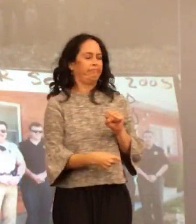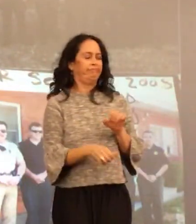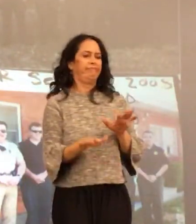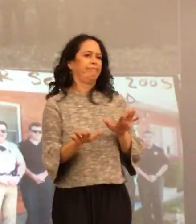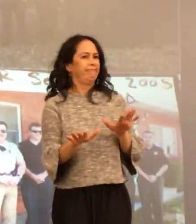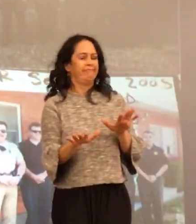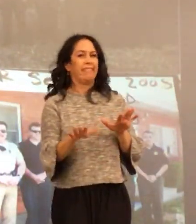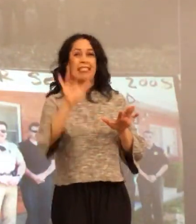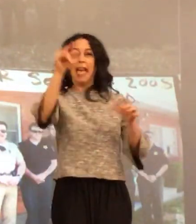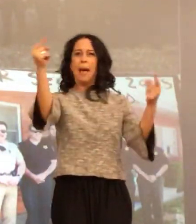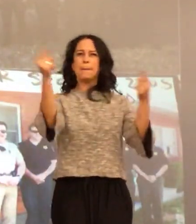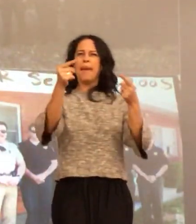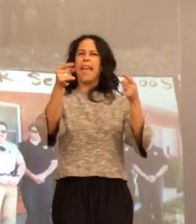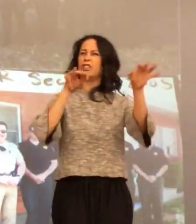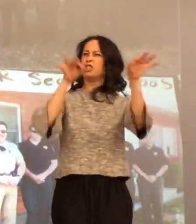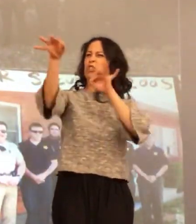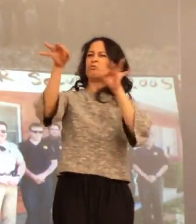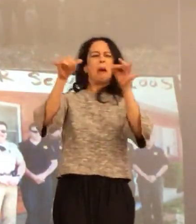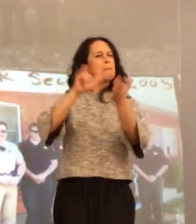Pain that you can't describe.